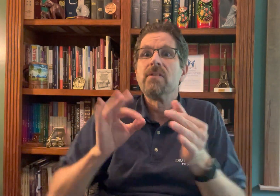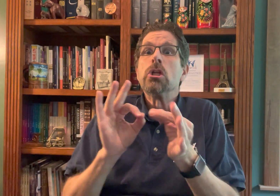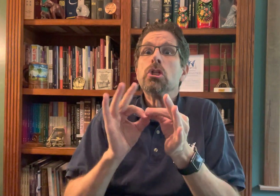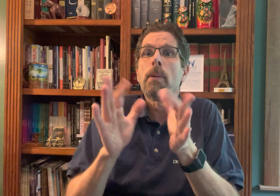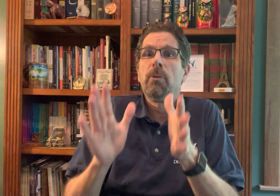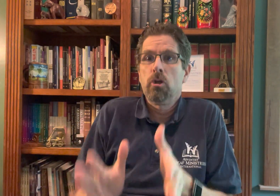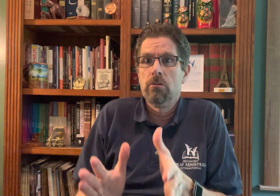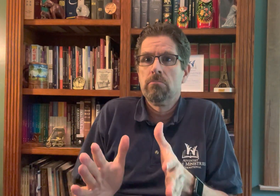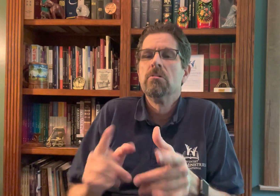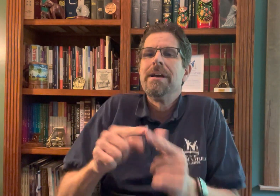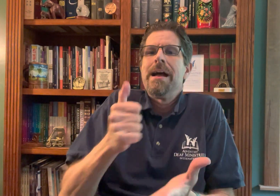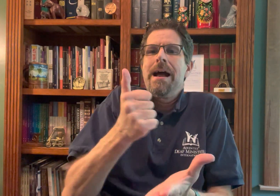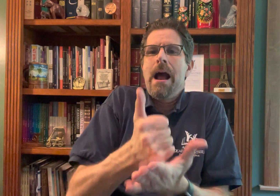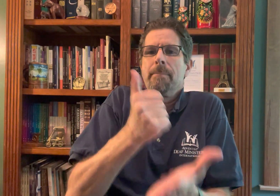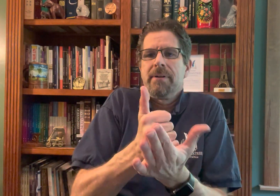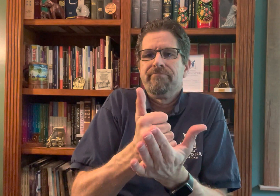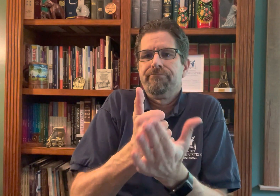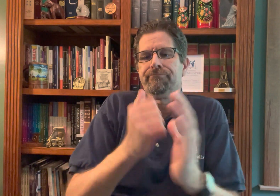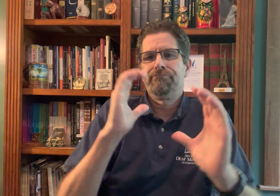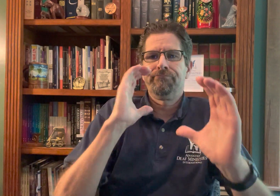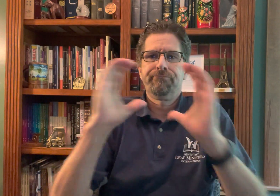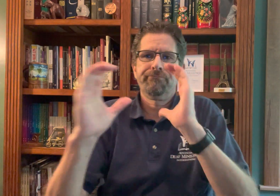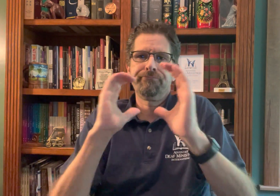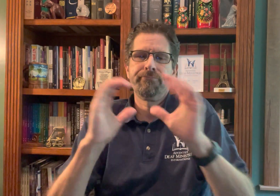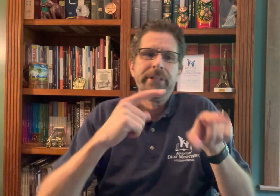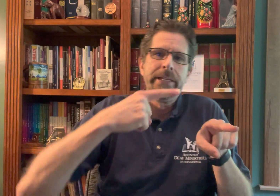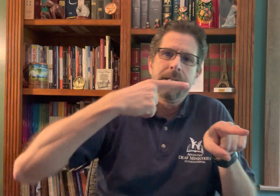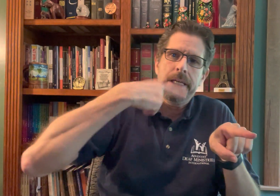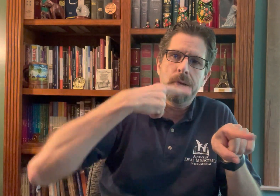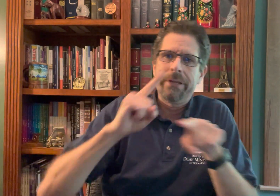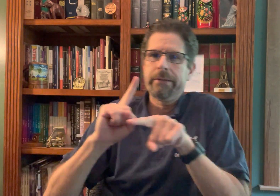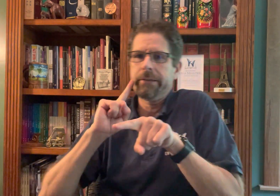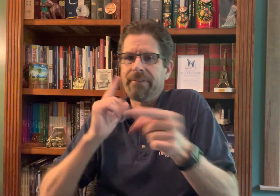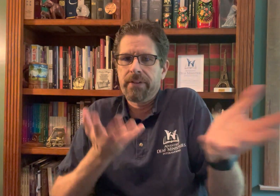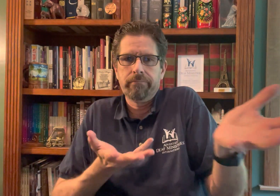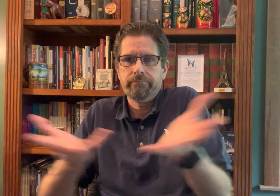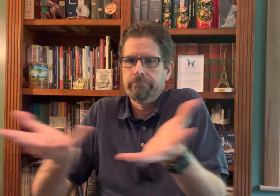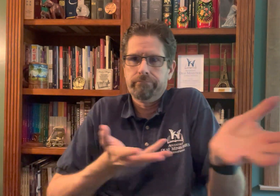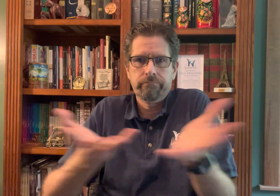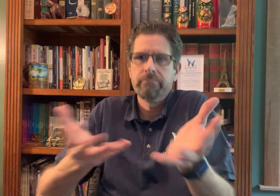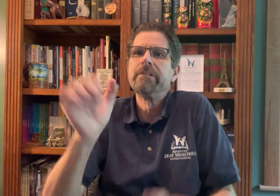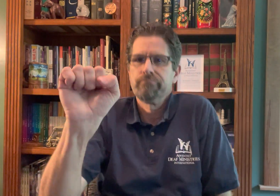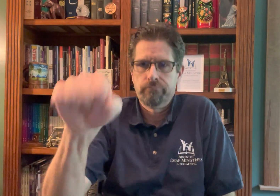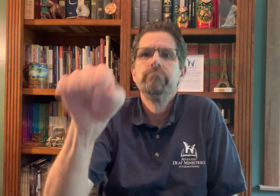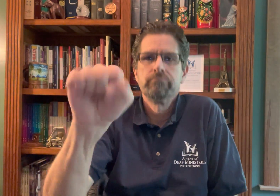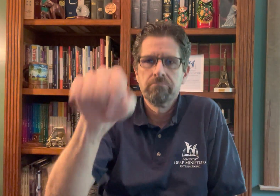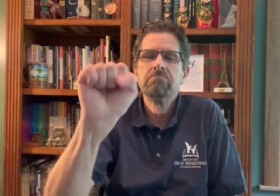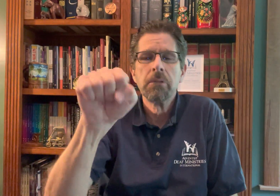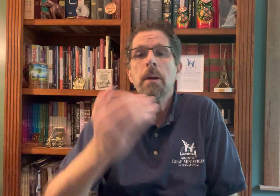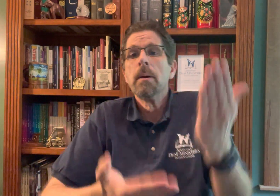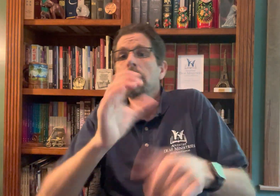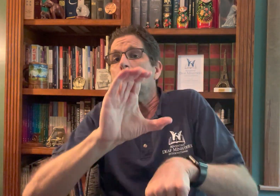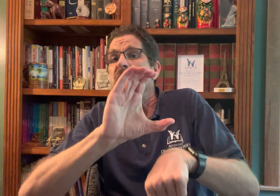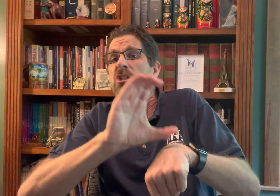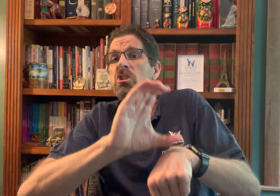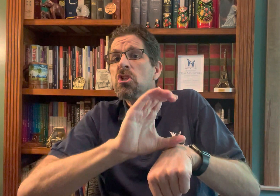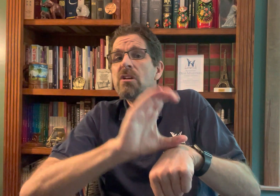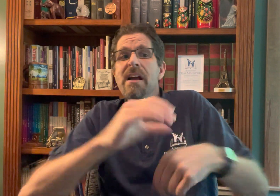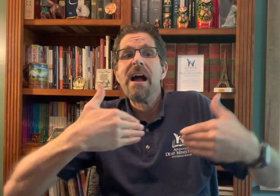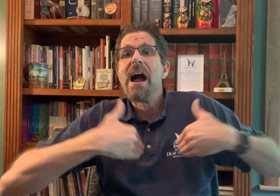that it's wonderful that there are interpreters and providing interpreters to communicate between